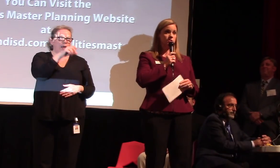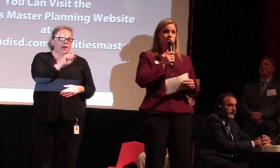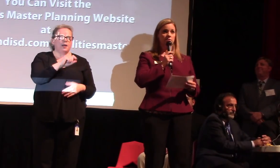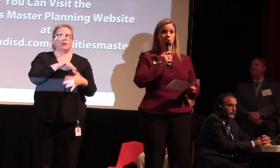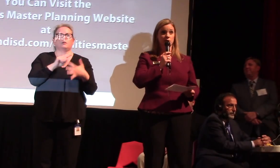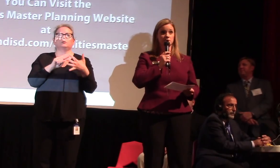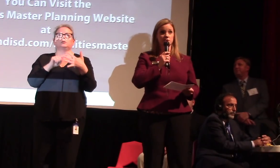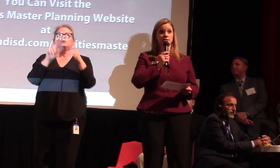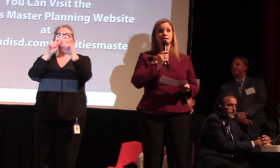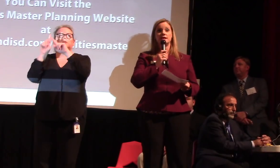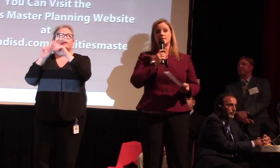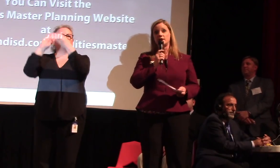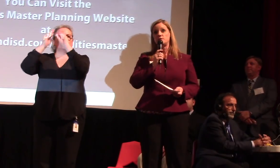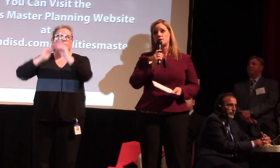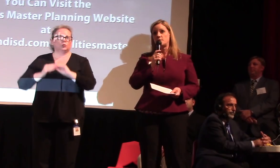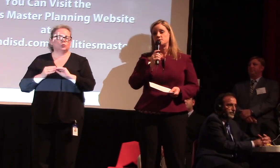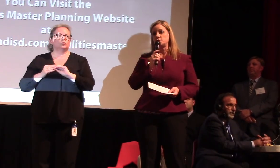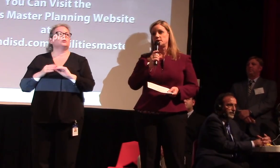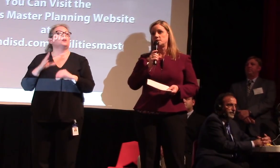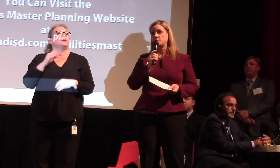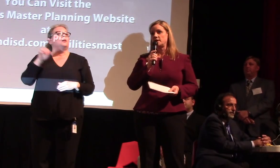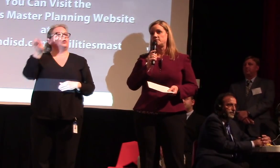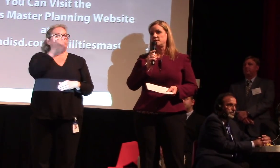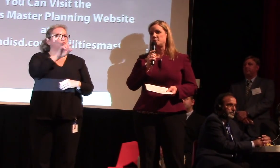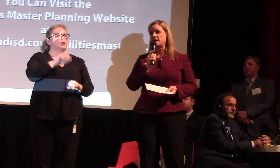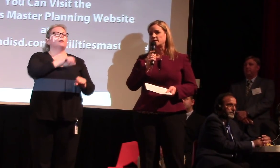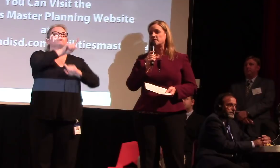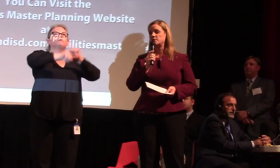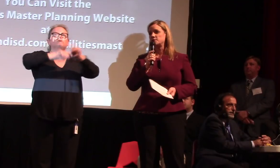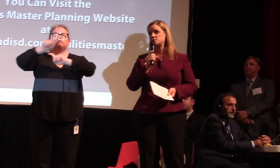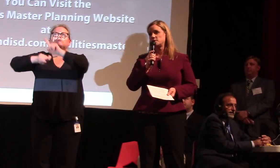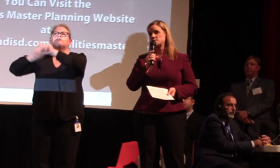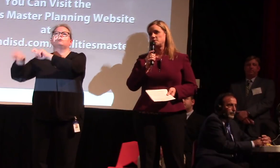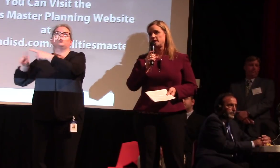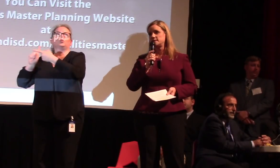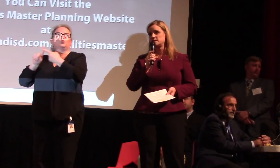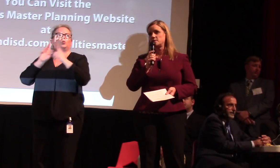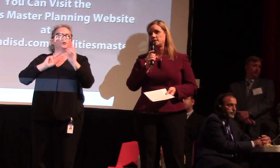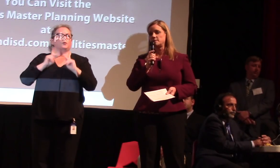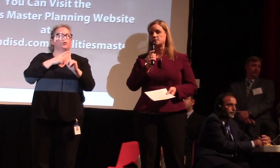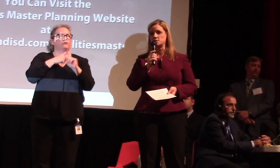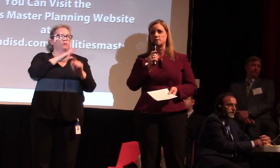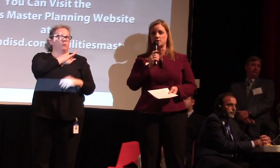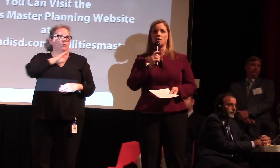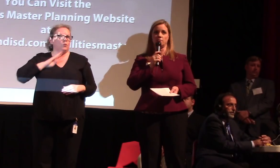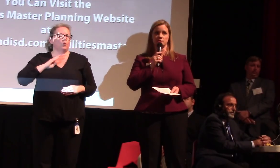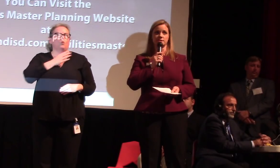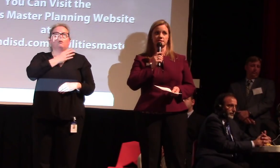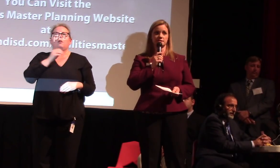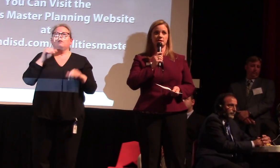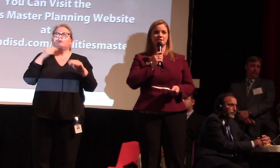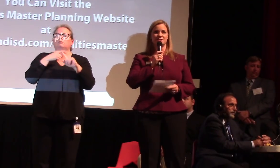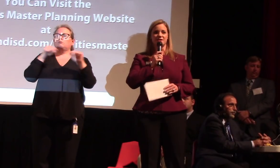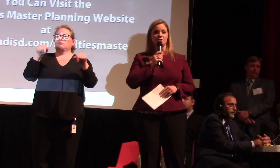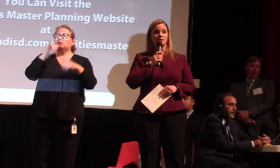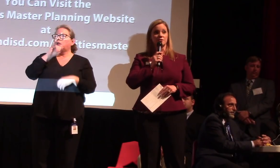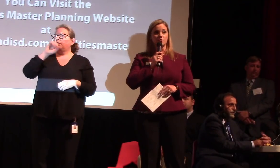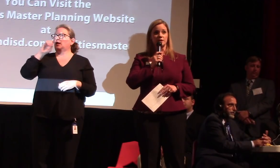members of the steering committee should you have any questions and that'll be your opportunity to provide feedback in that very structured way so that we can make sure we hear all voices.